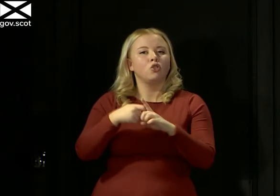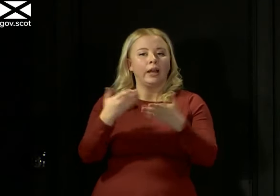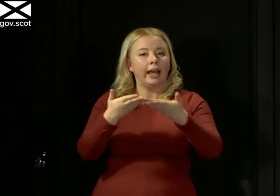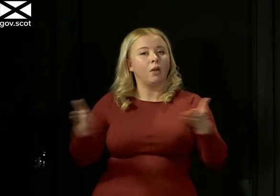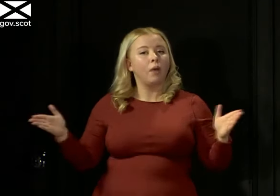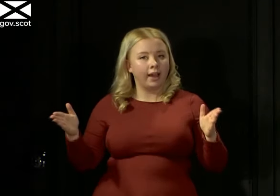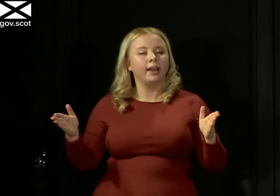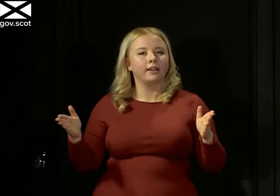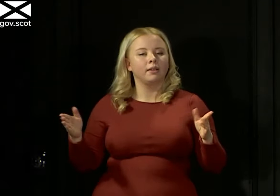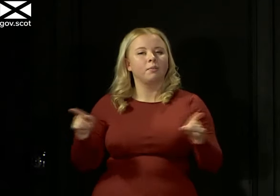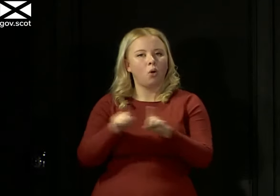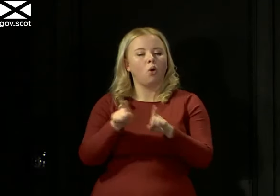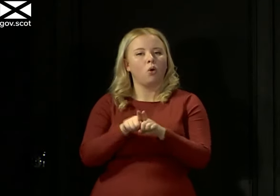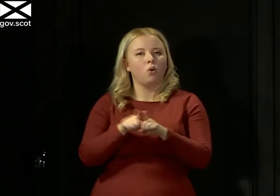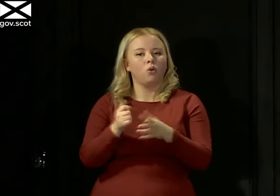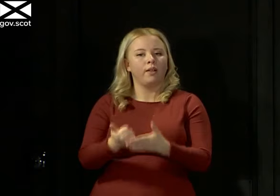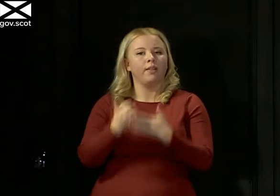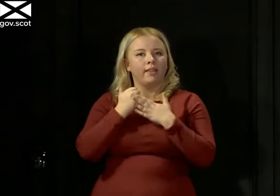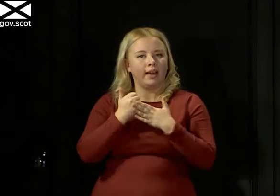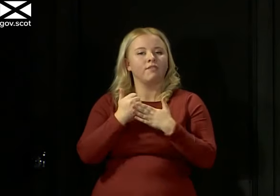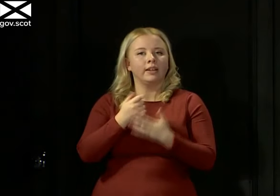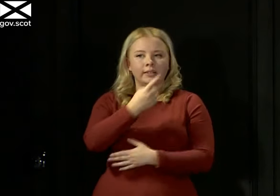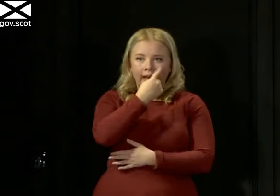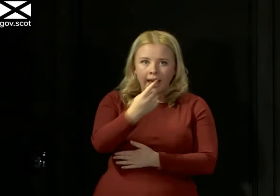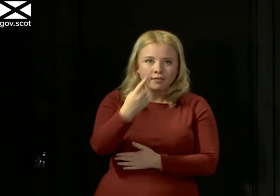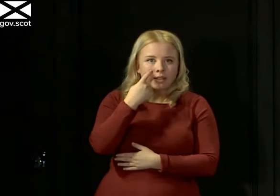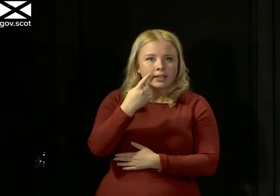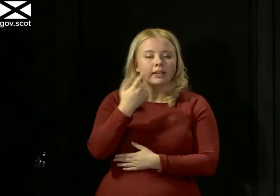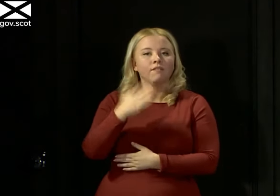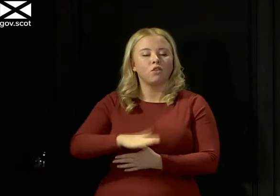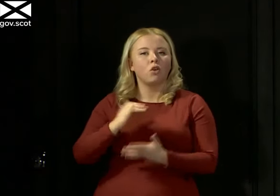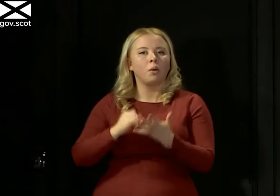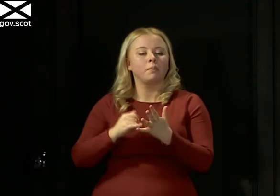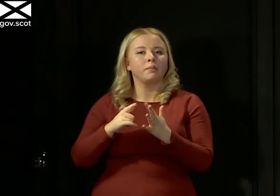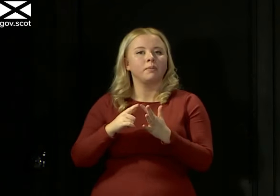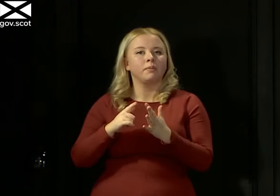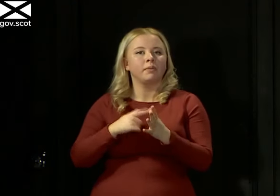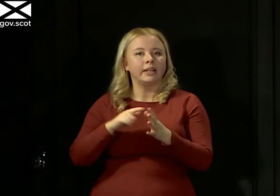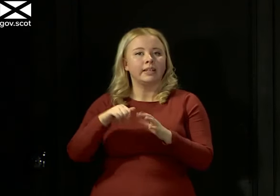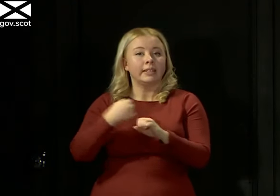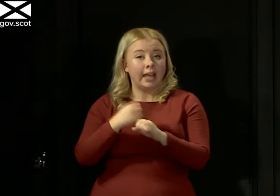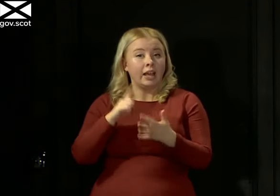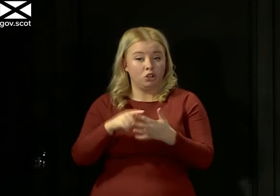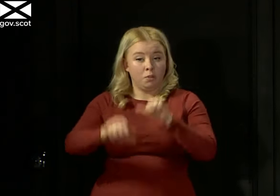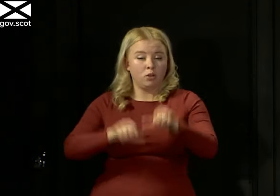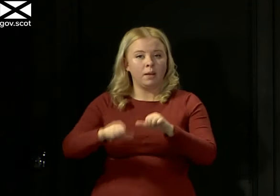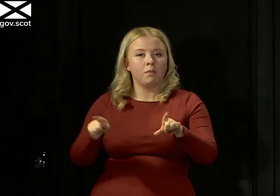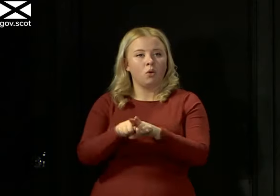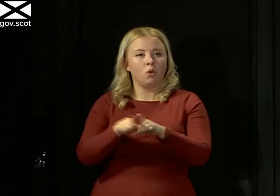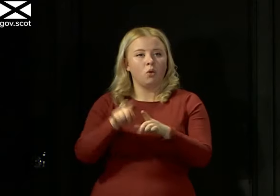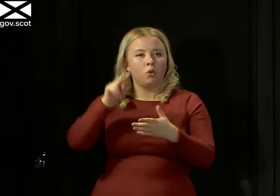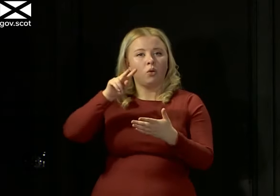also the advice and the evidence that comes out of the SAGE process is also looked at by